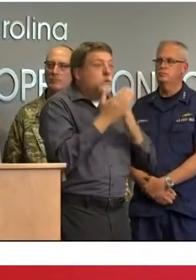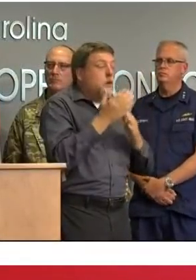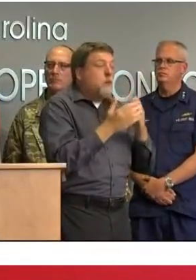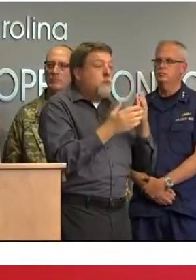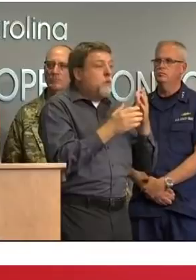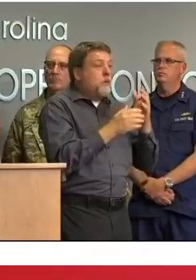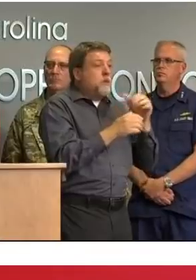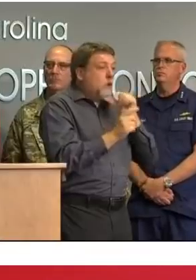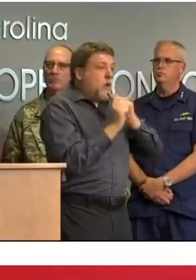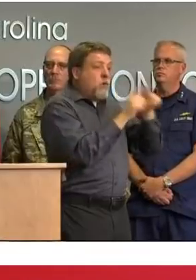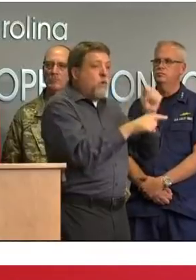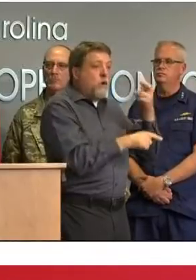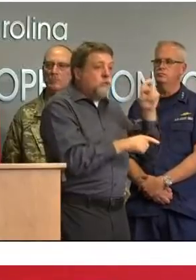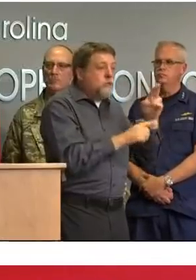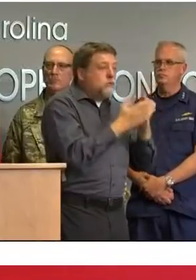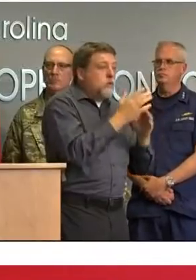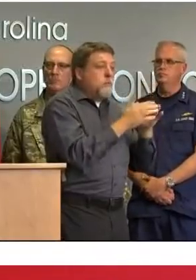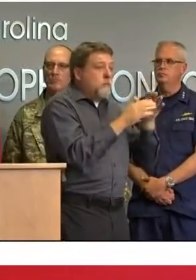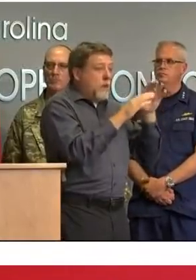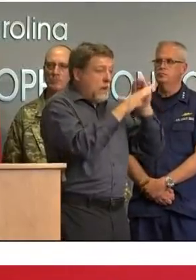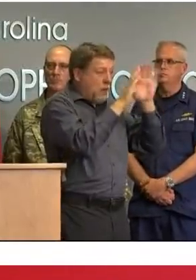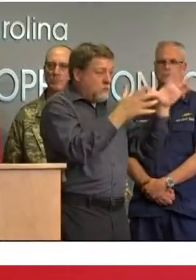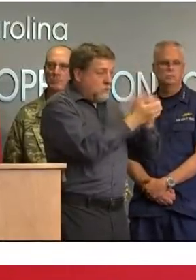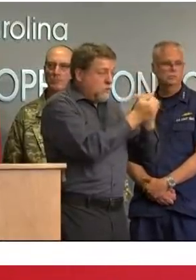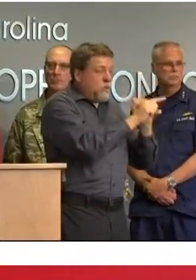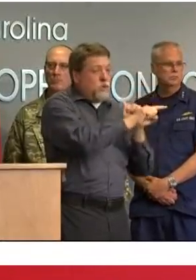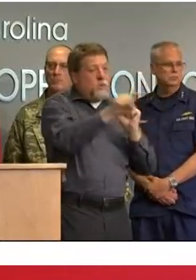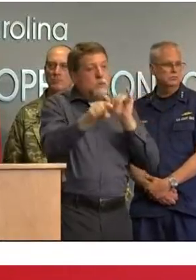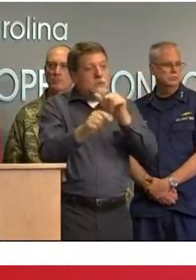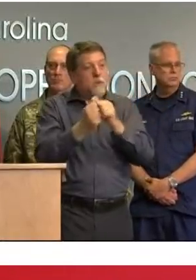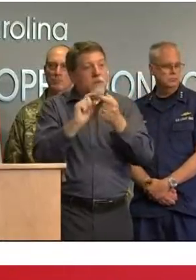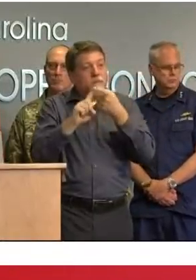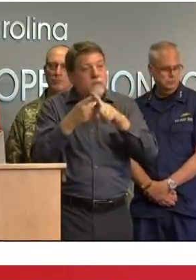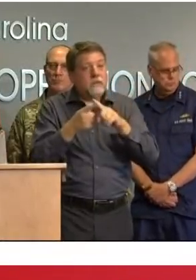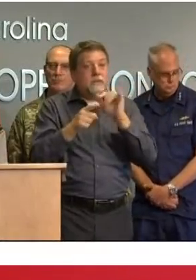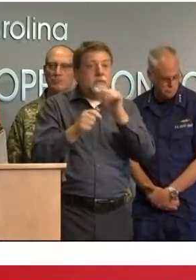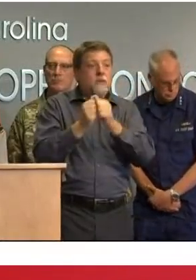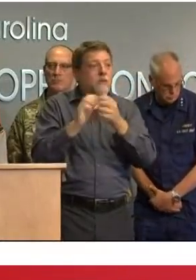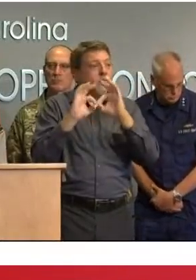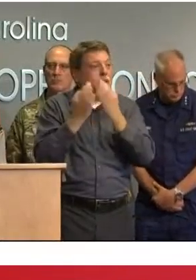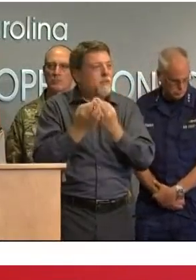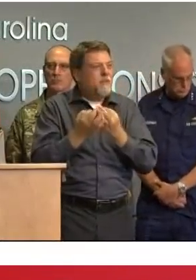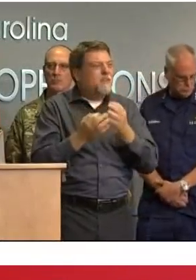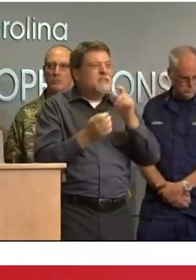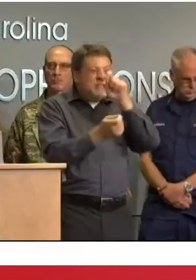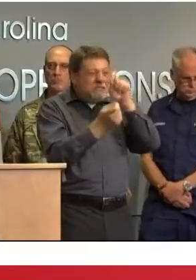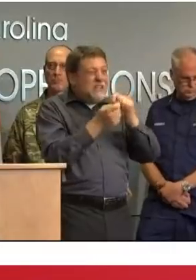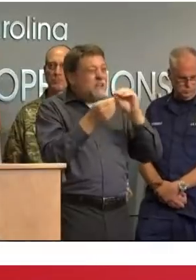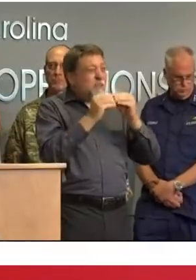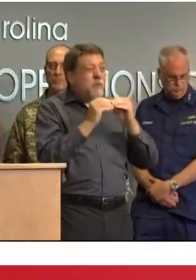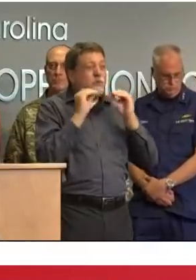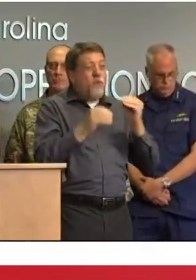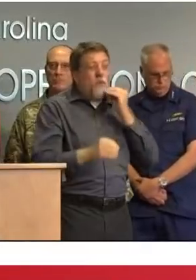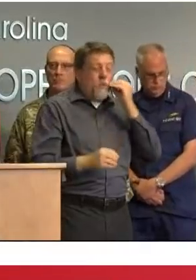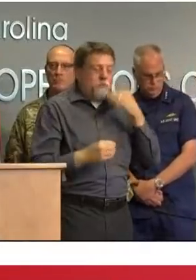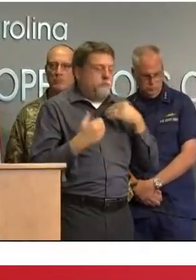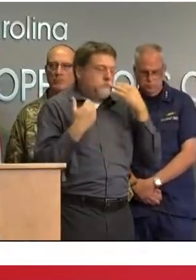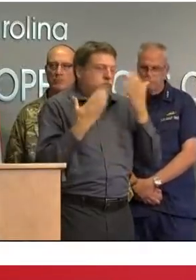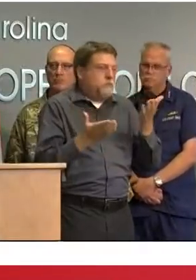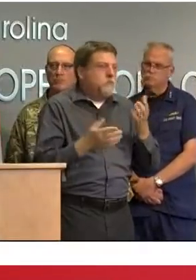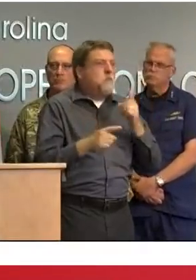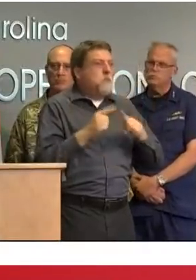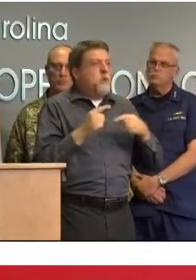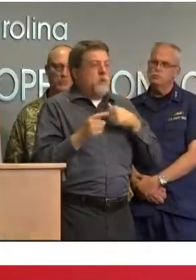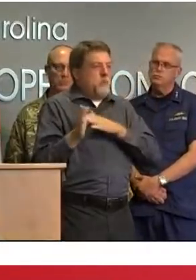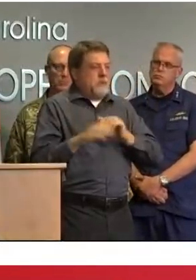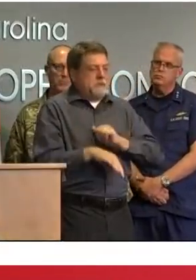hotels and so hard to get an exact number so in the weeks to come we will set up disaster recovery